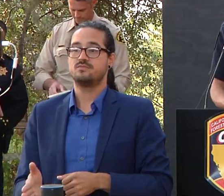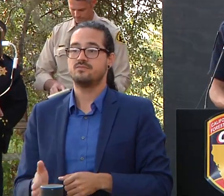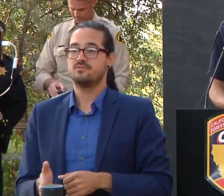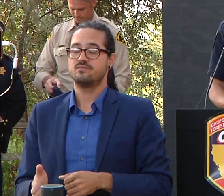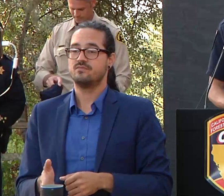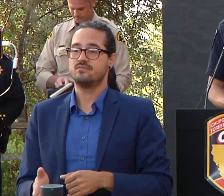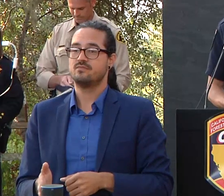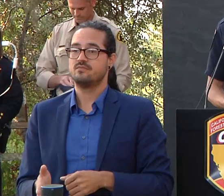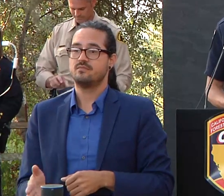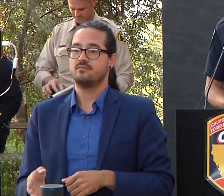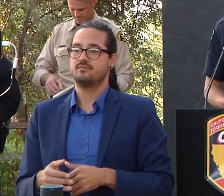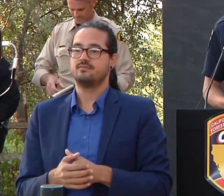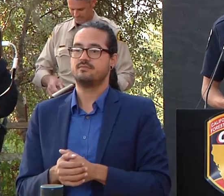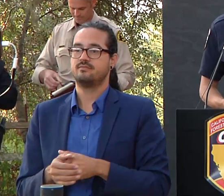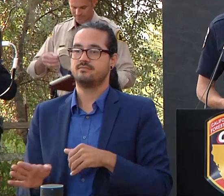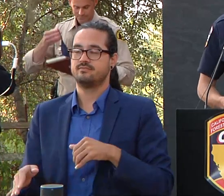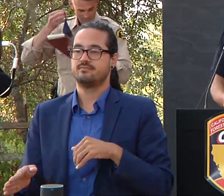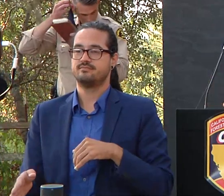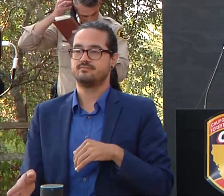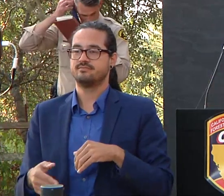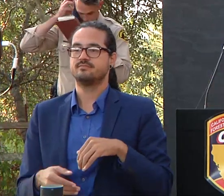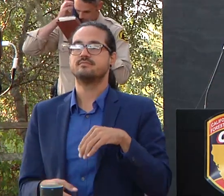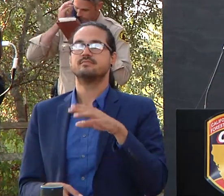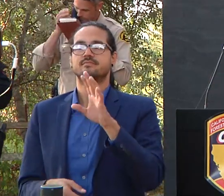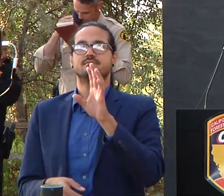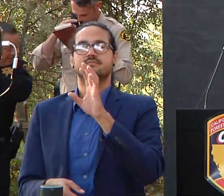sheriff's office is lieutenant vince bedola